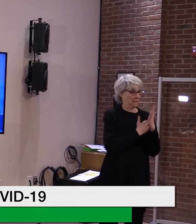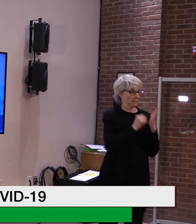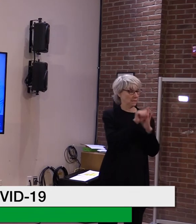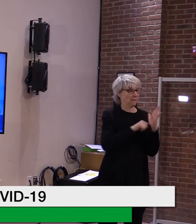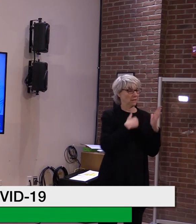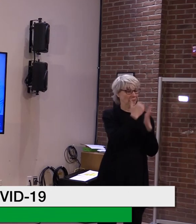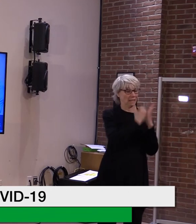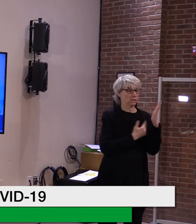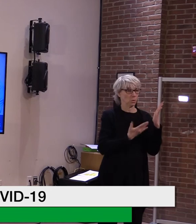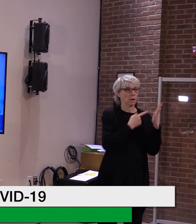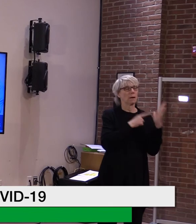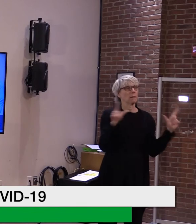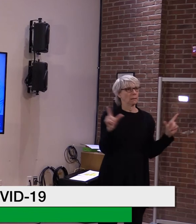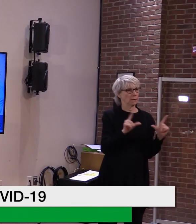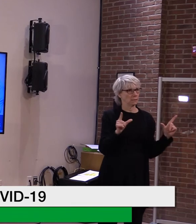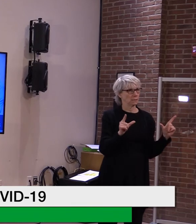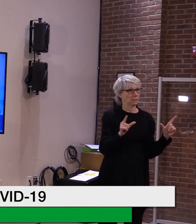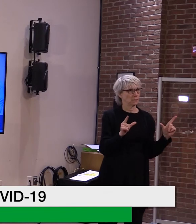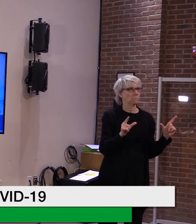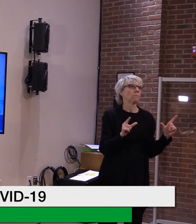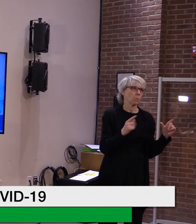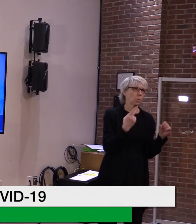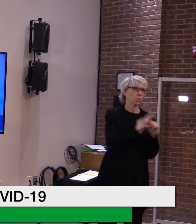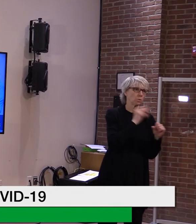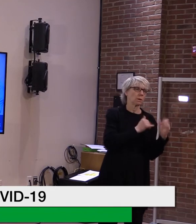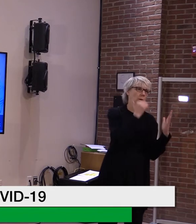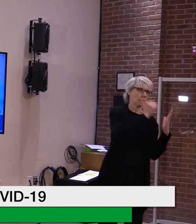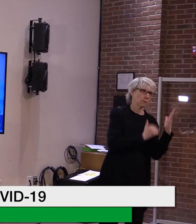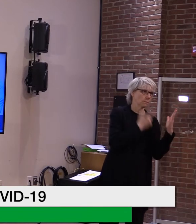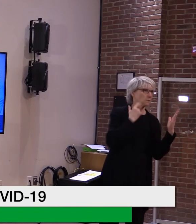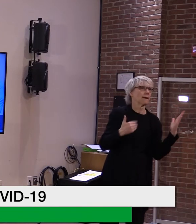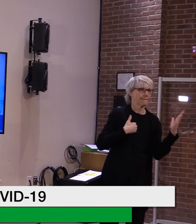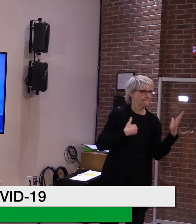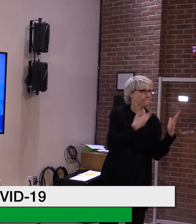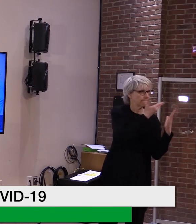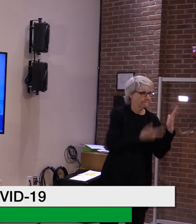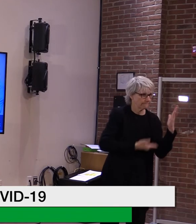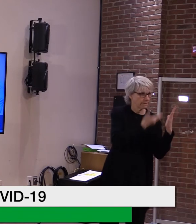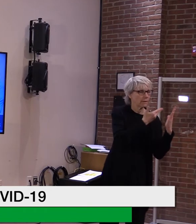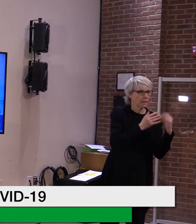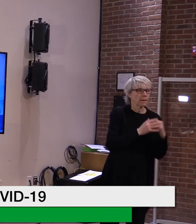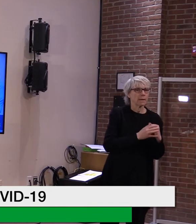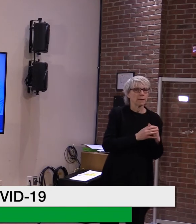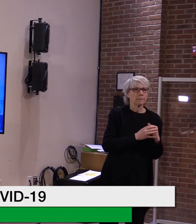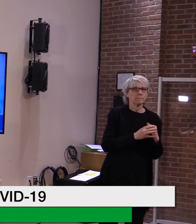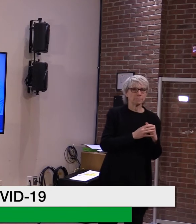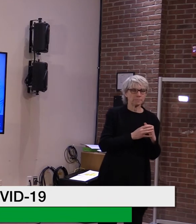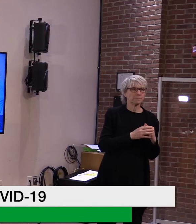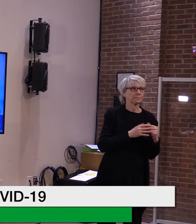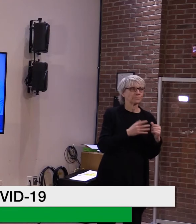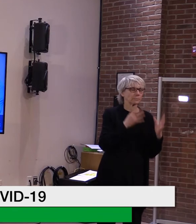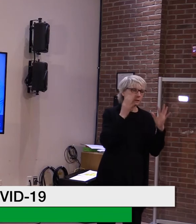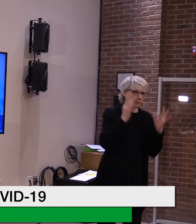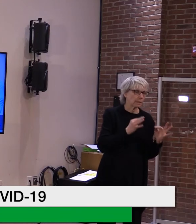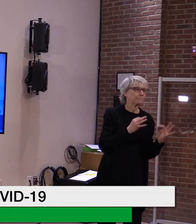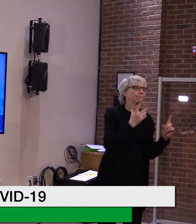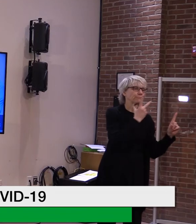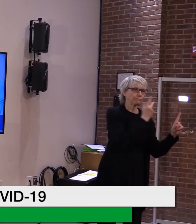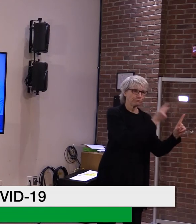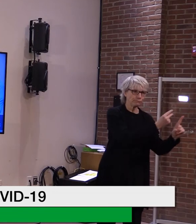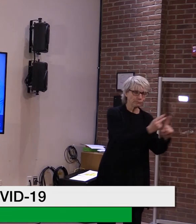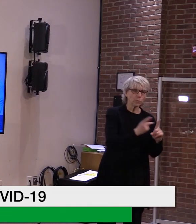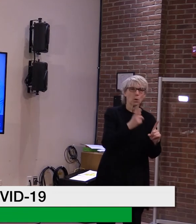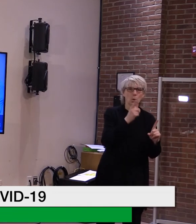And we're using licensed childcare workers, um, as the basis to vaccinate, uh, those